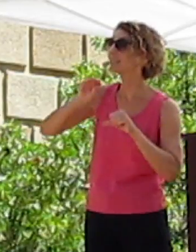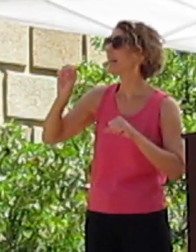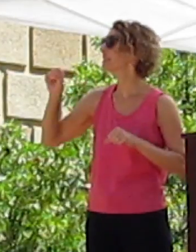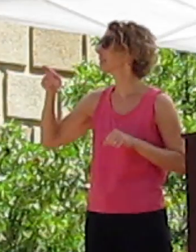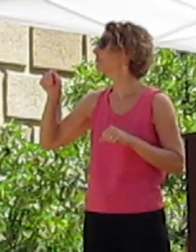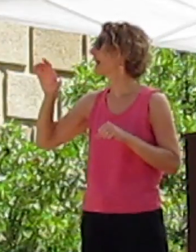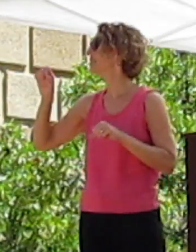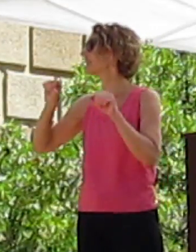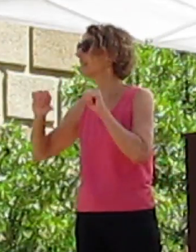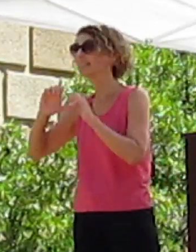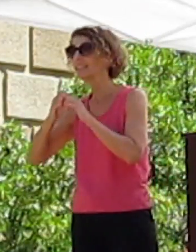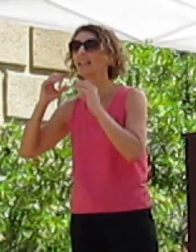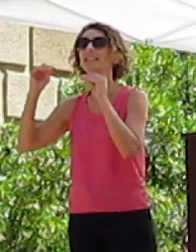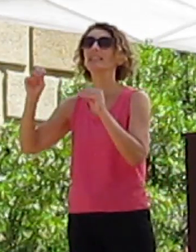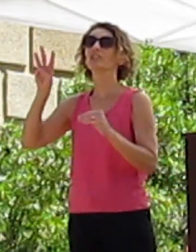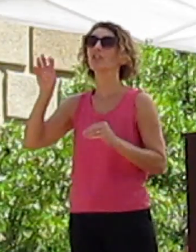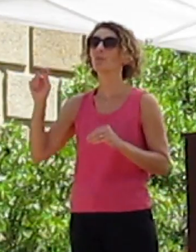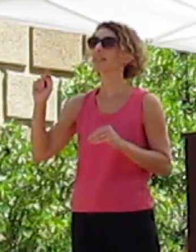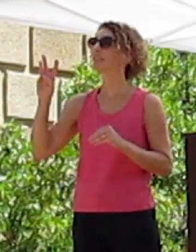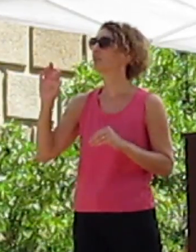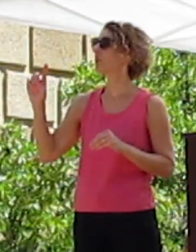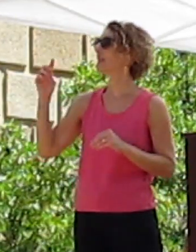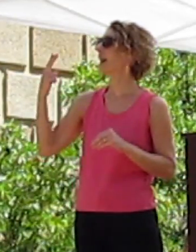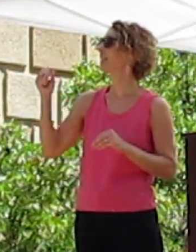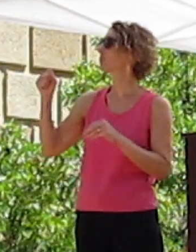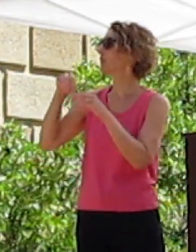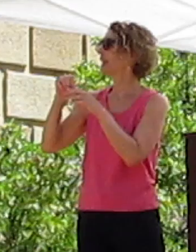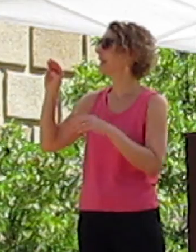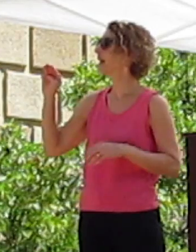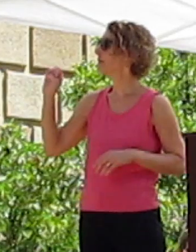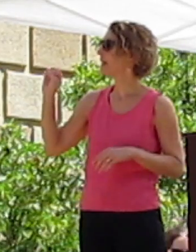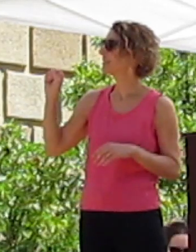teaching at Westwood High School in Mesa. Ladies and gentlemen, Sarah Gray.